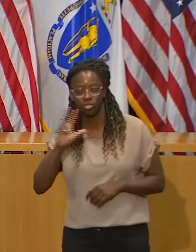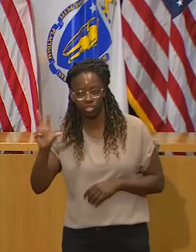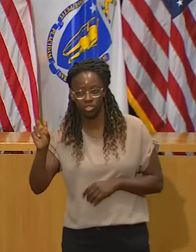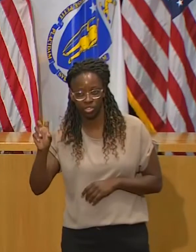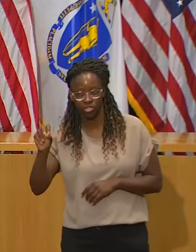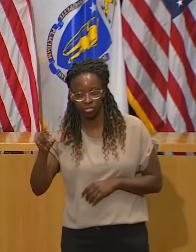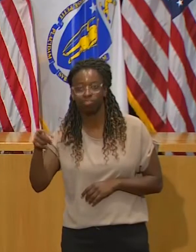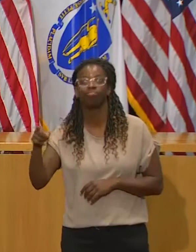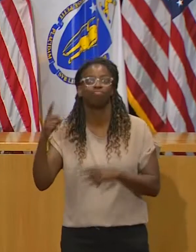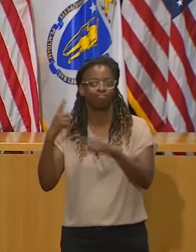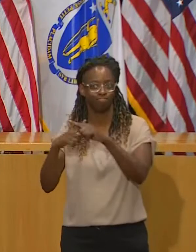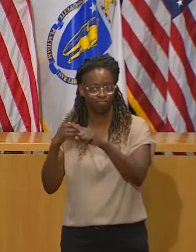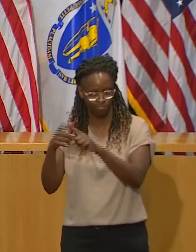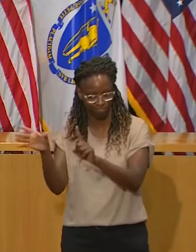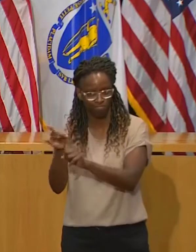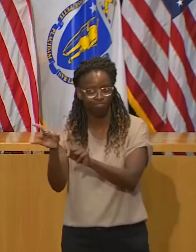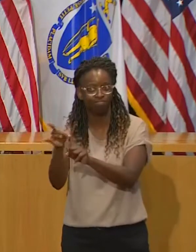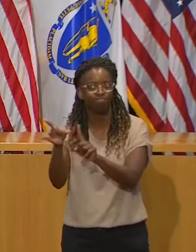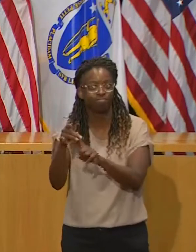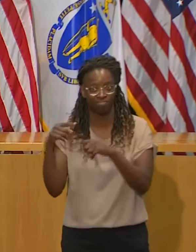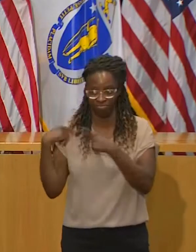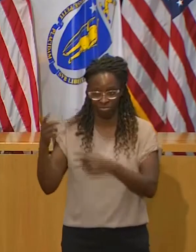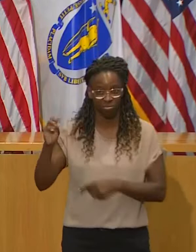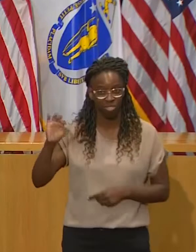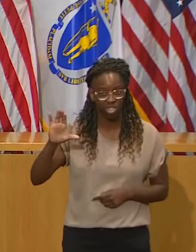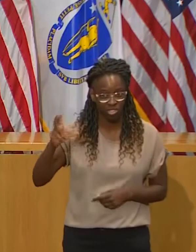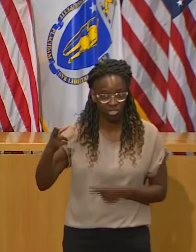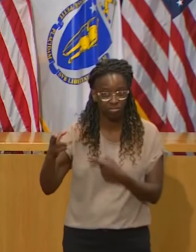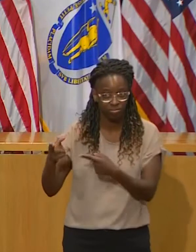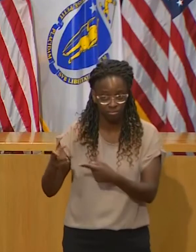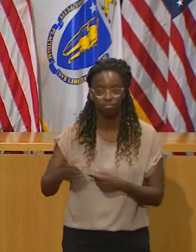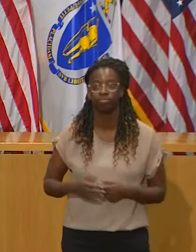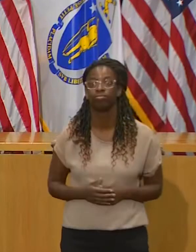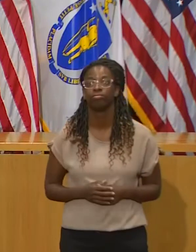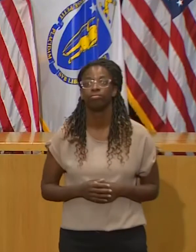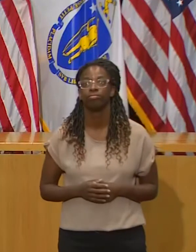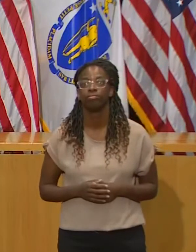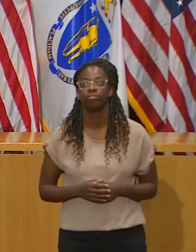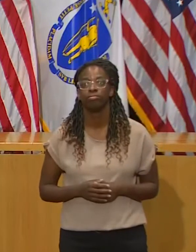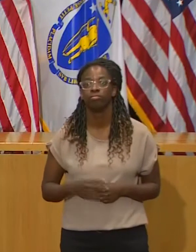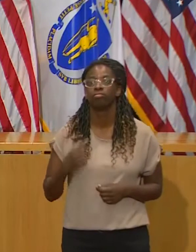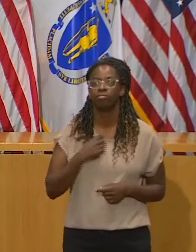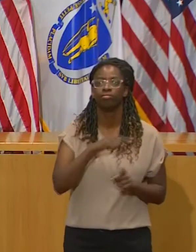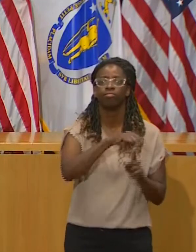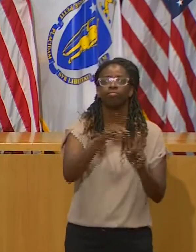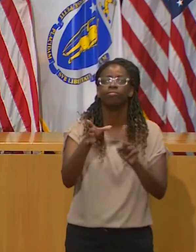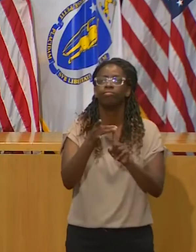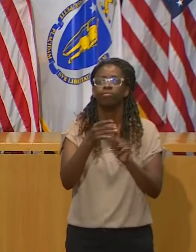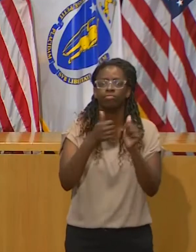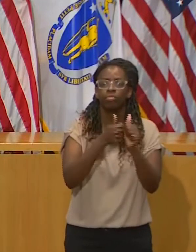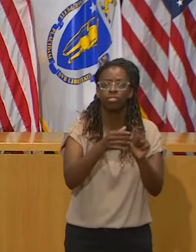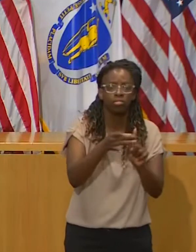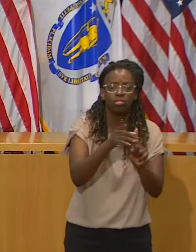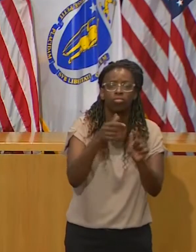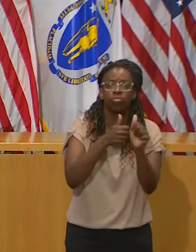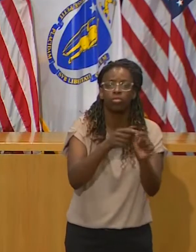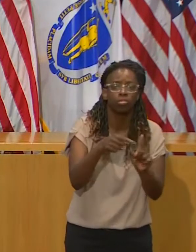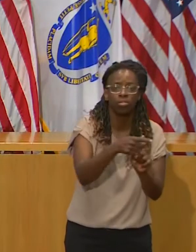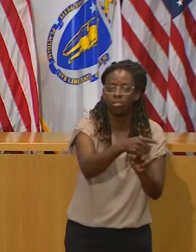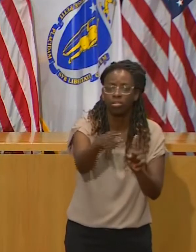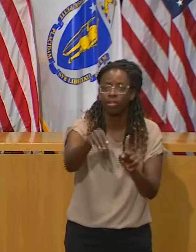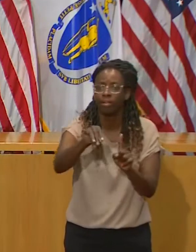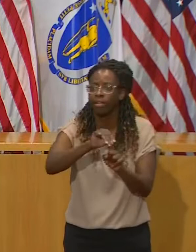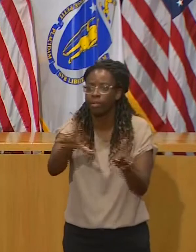First, our contact tracing initiative shows that over half the Commonwealth's new cases are attributed to house social